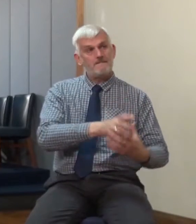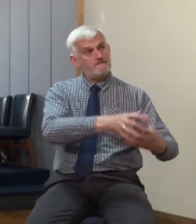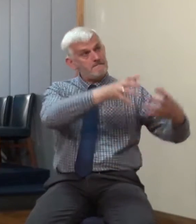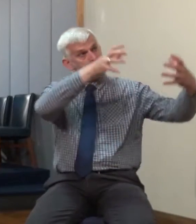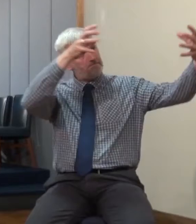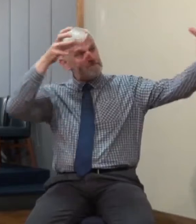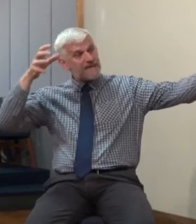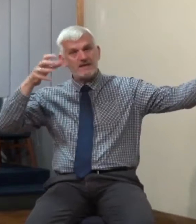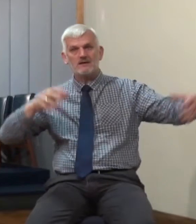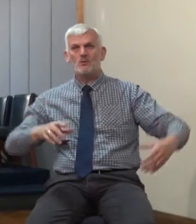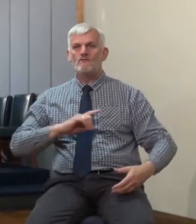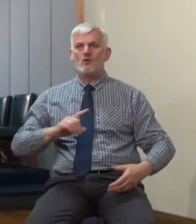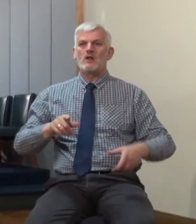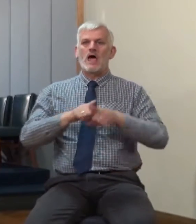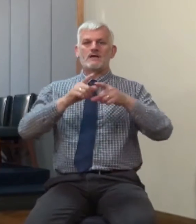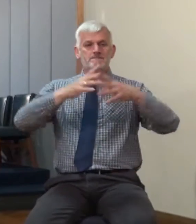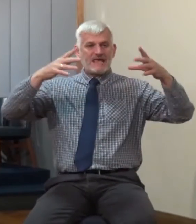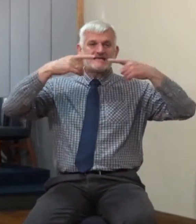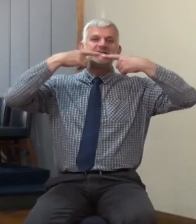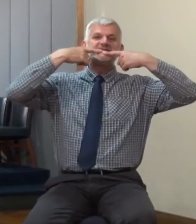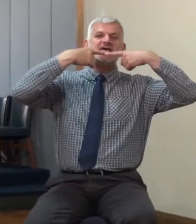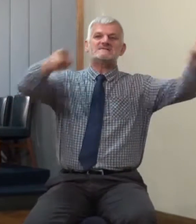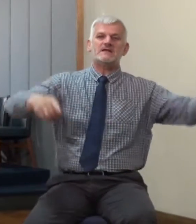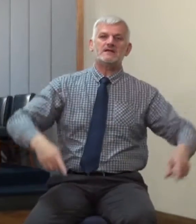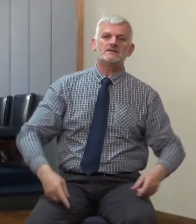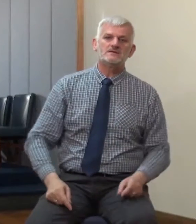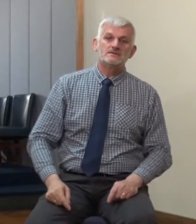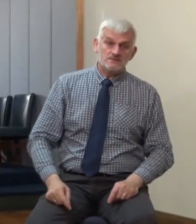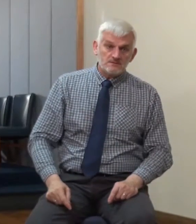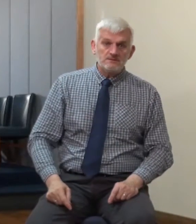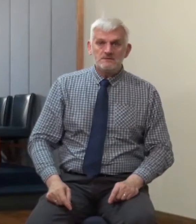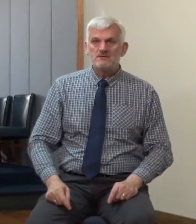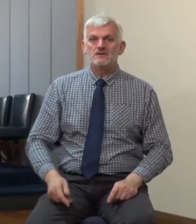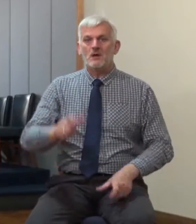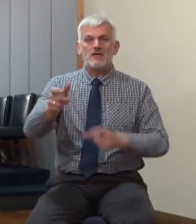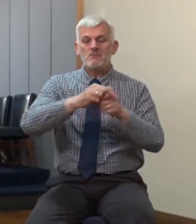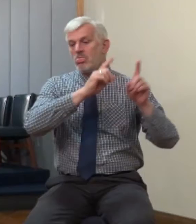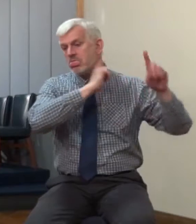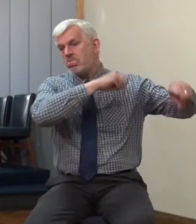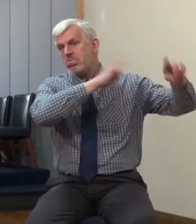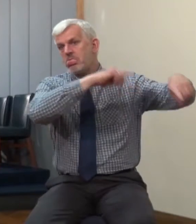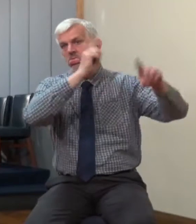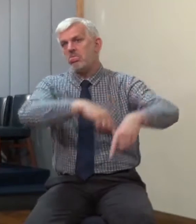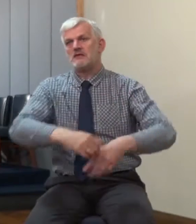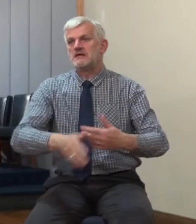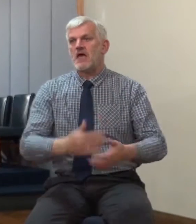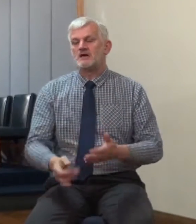of it at all. and just took it in their stride. And they went on living life. Verse